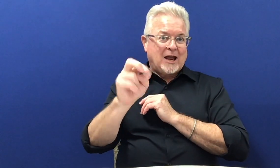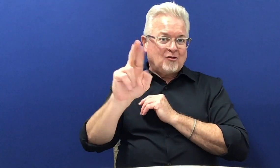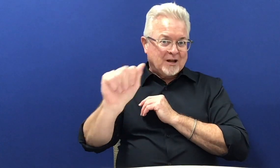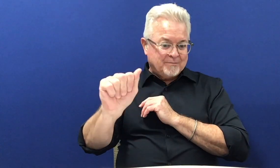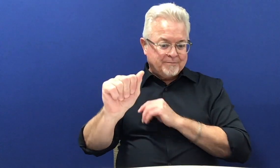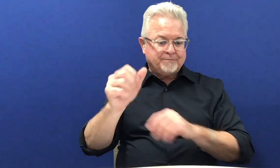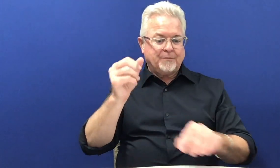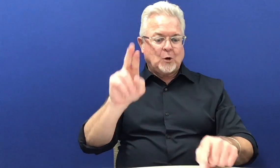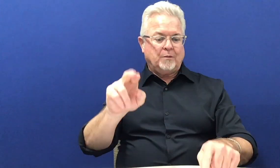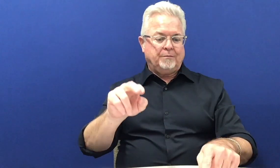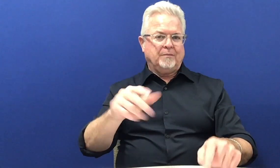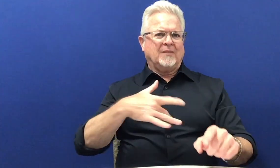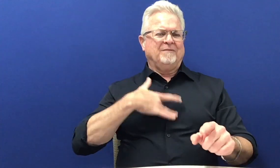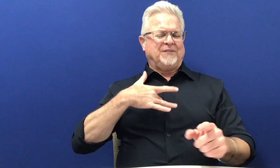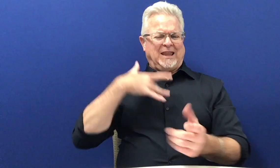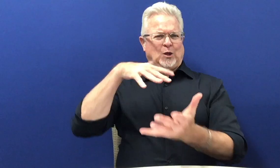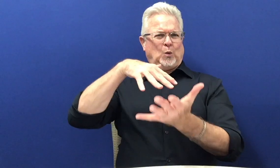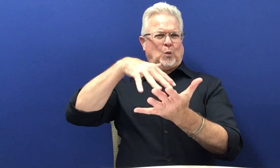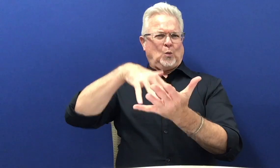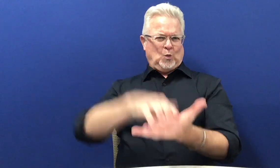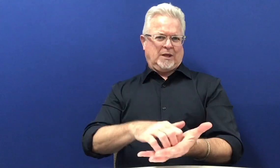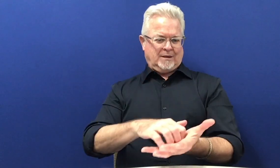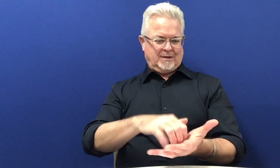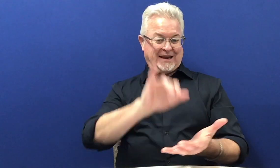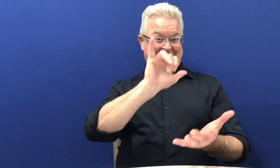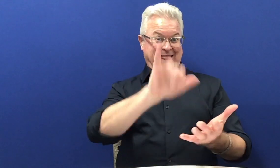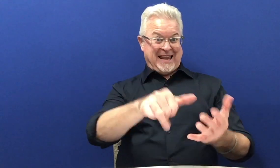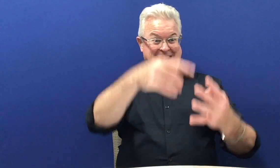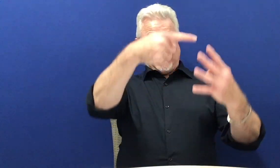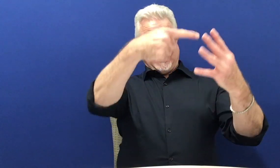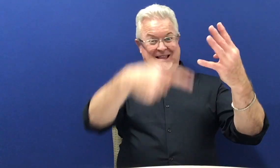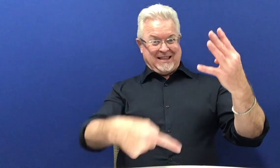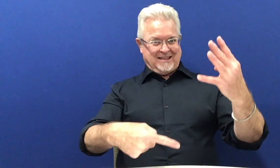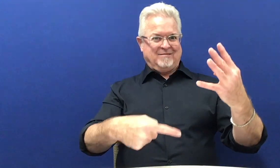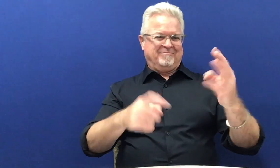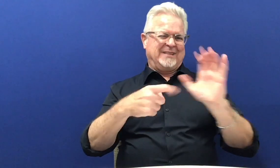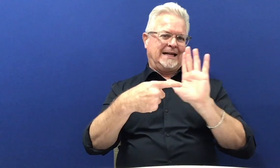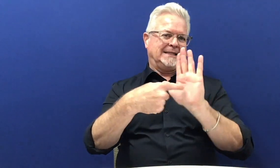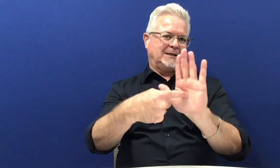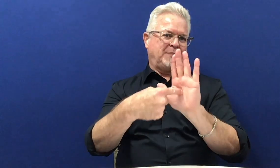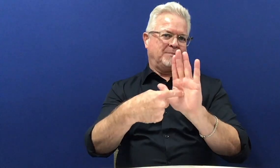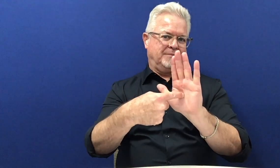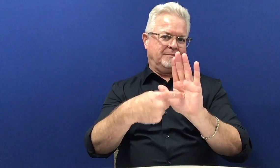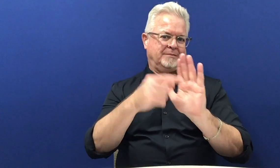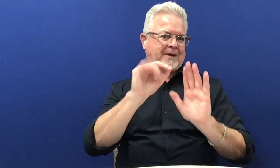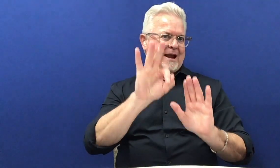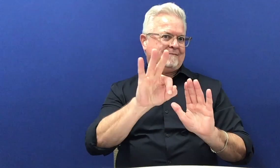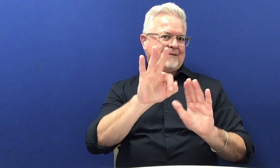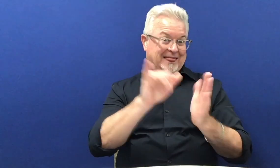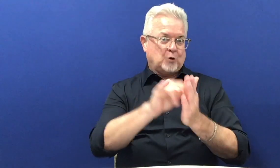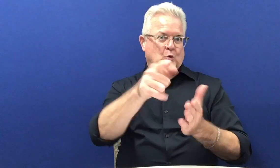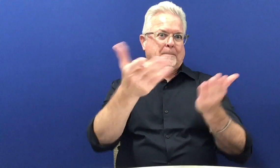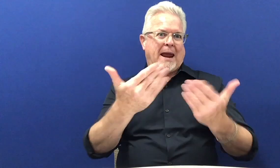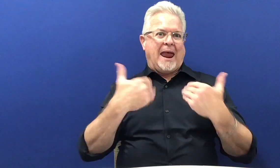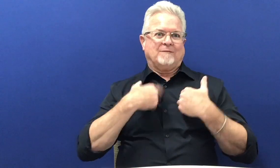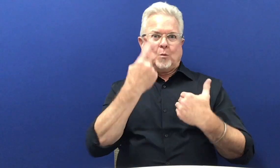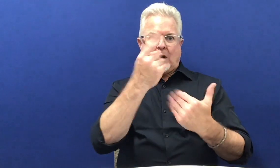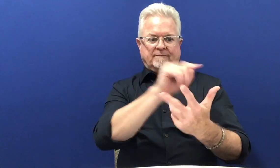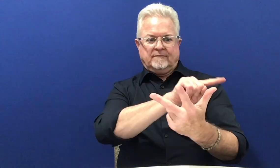feeling of weakness. Those are just a few examples of some of the